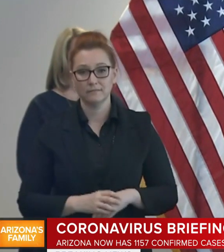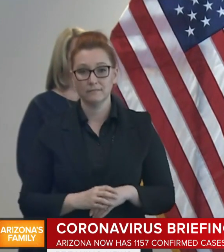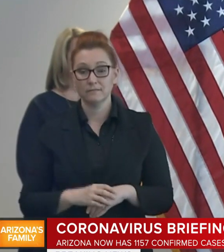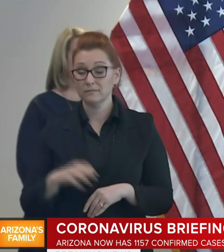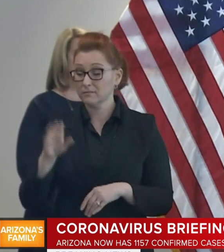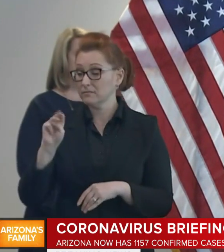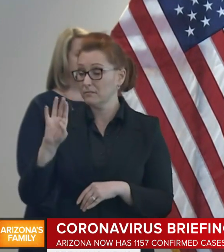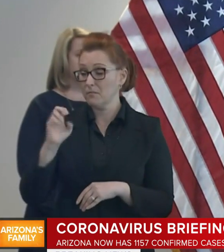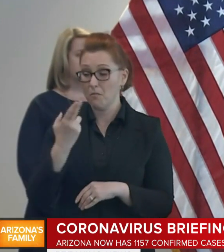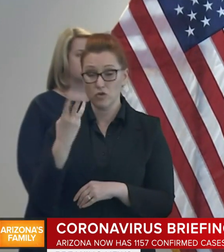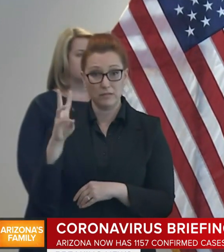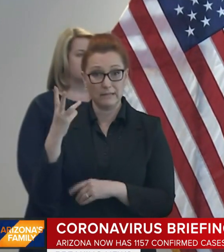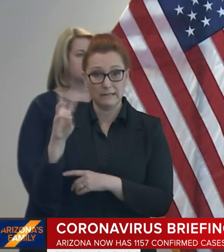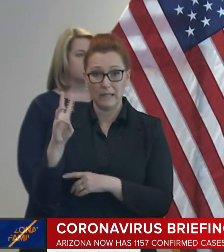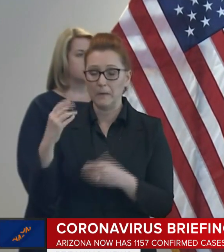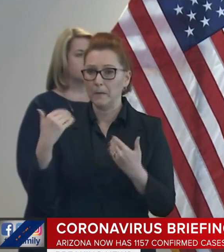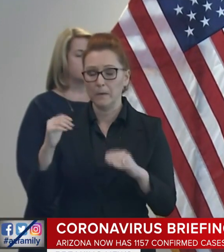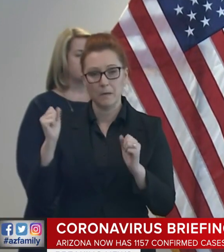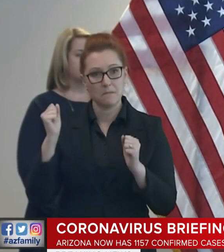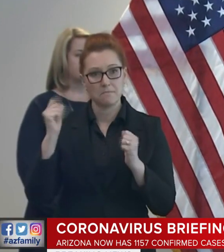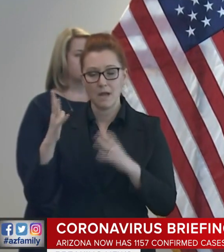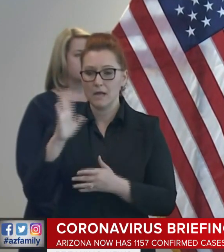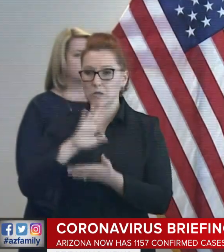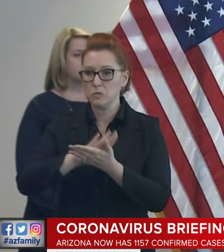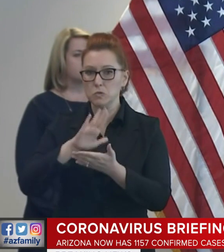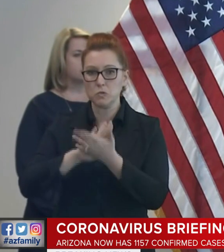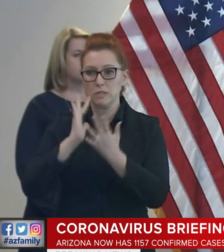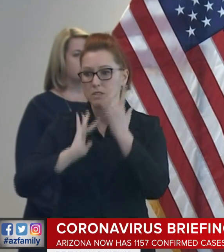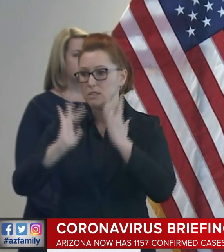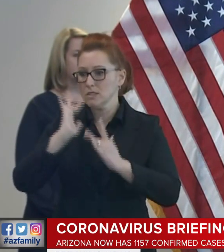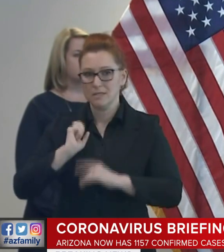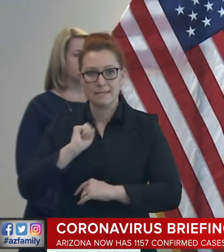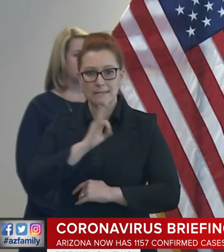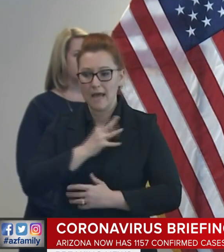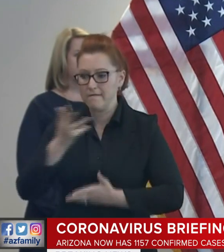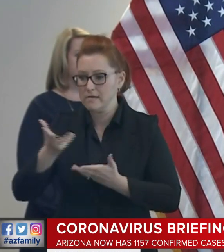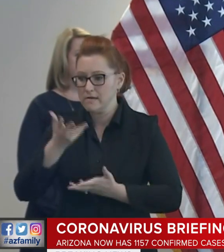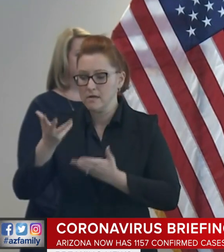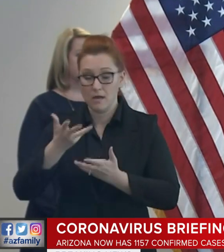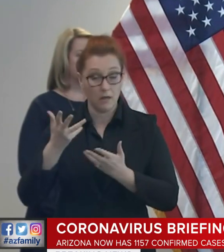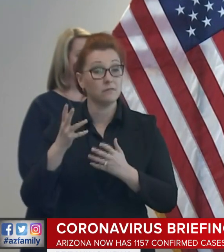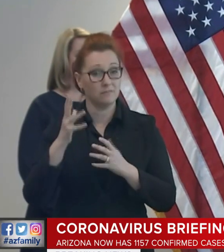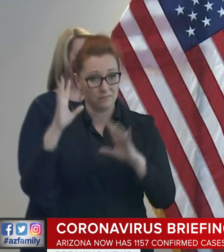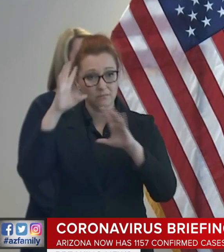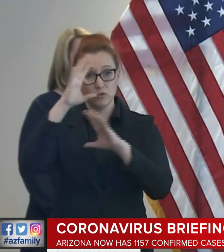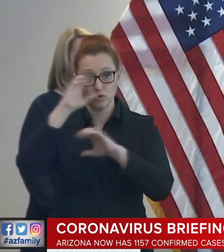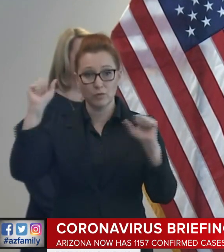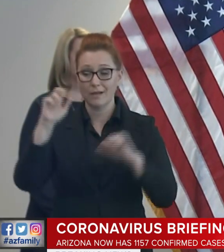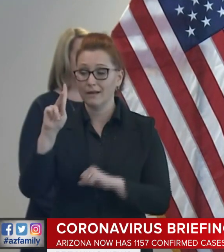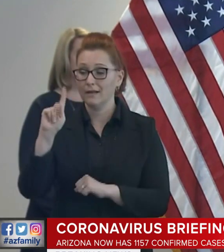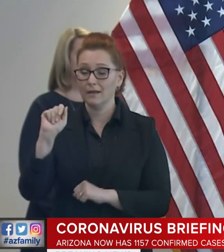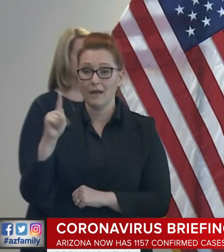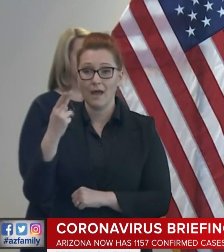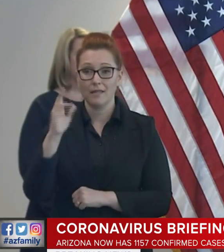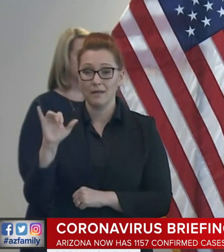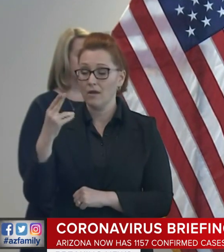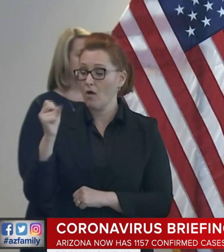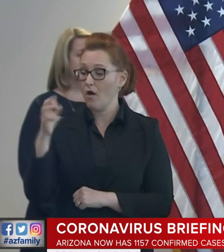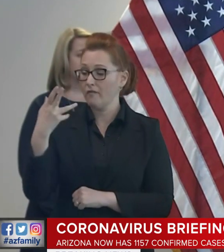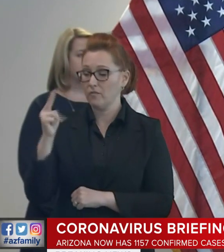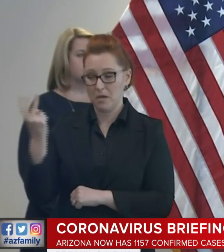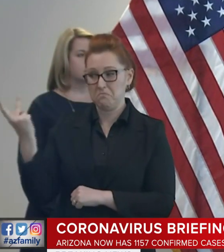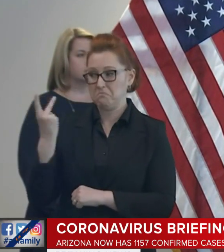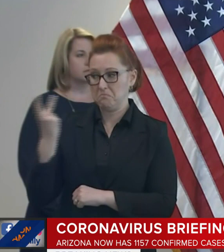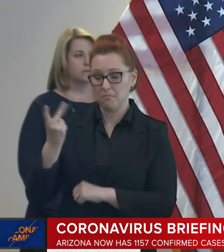staffing shortages at our schools, I was grateful to have the partnership of Superintendent Kathy Hoffman in announcing a